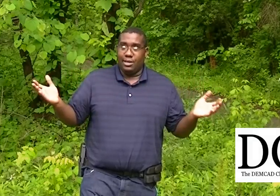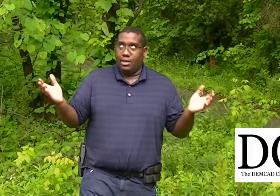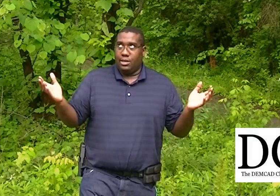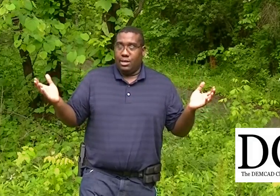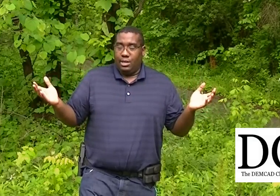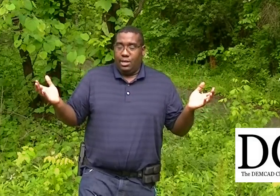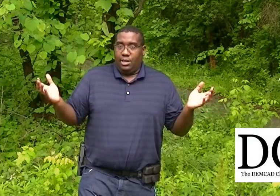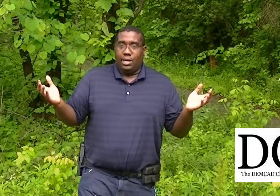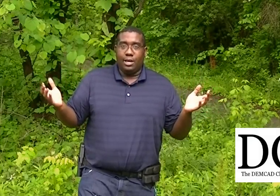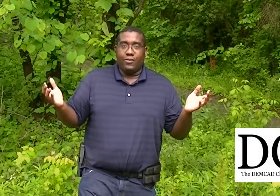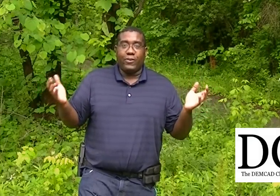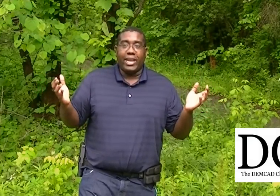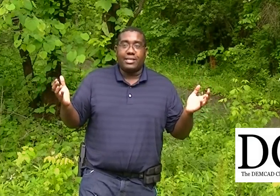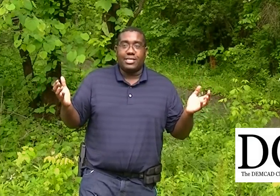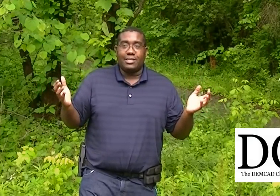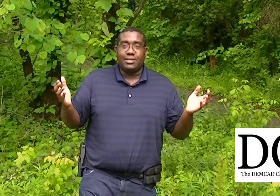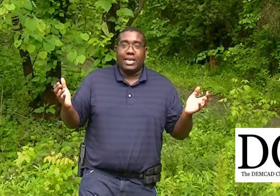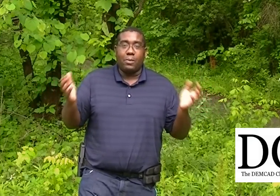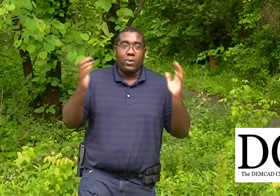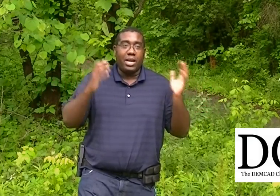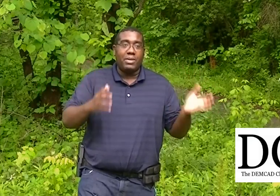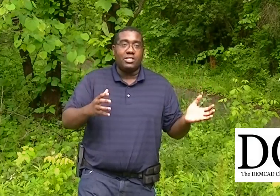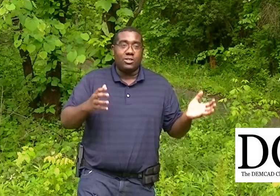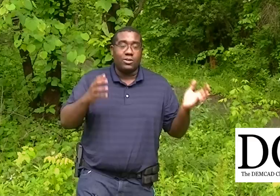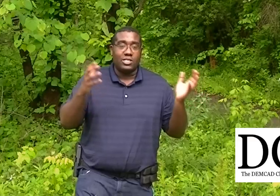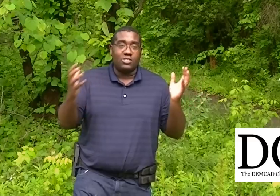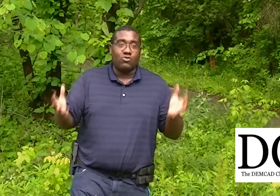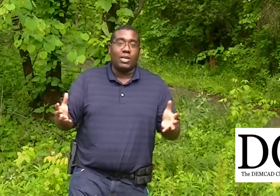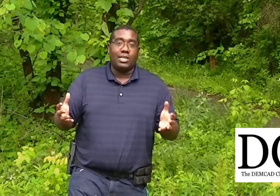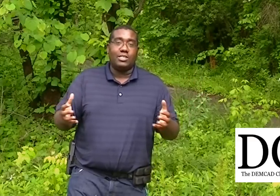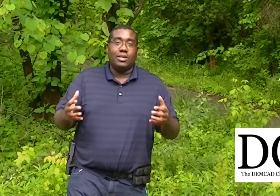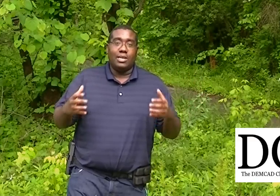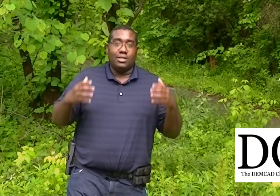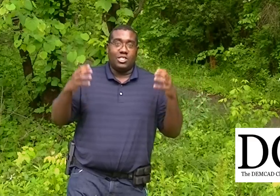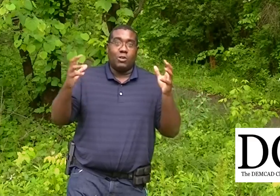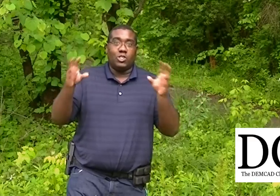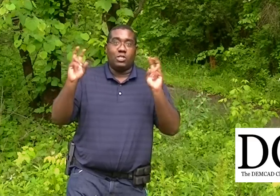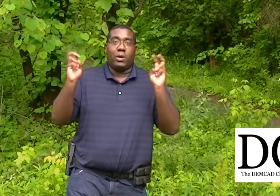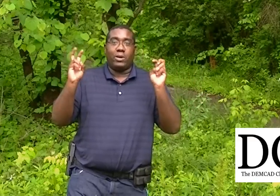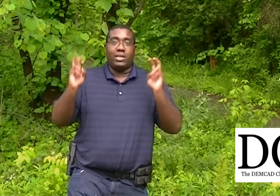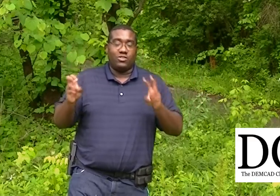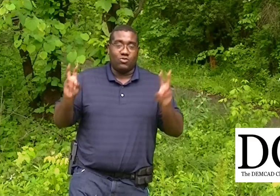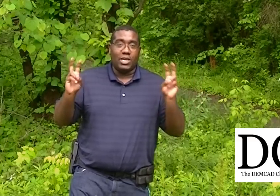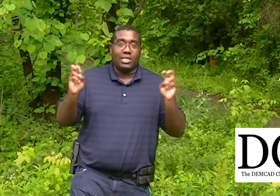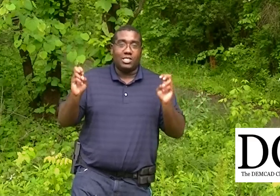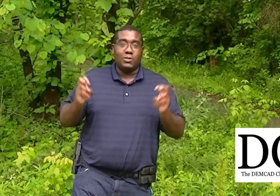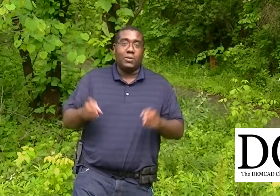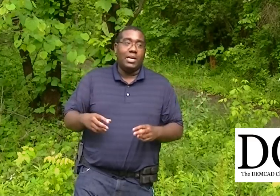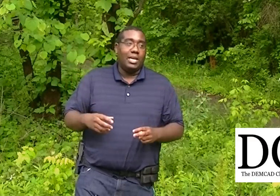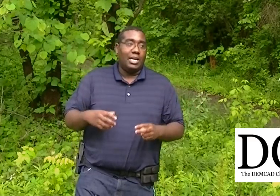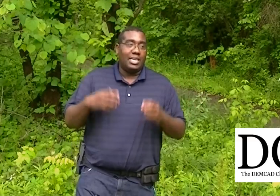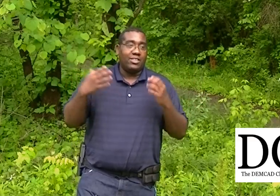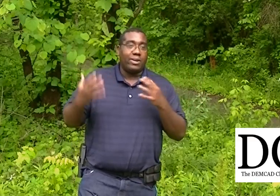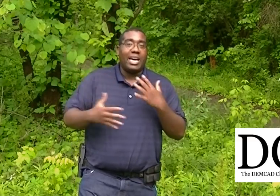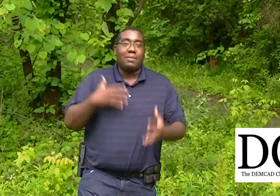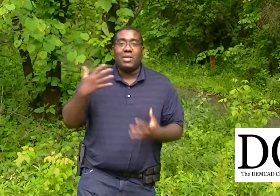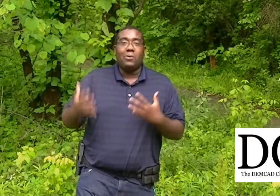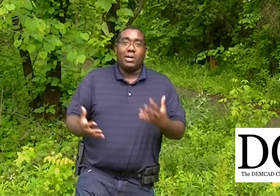France. Now, their prime minister is struggling, the Socialist Party is struggling to get their economy going.